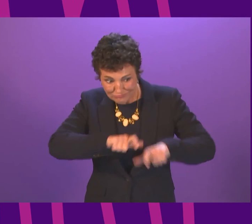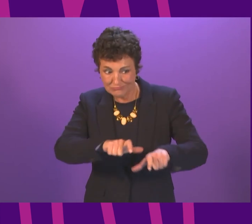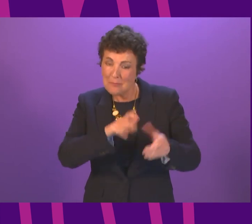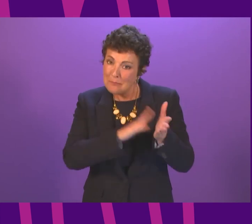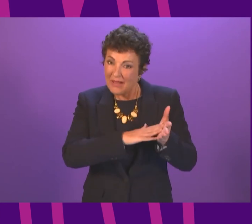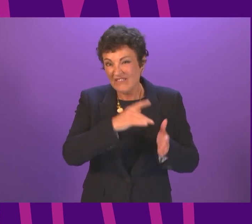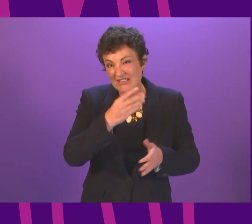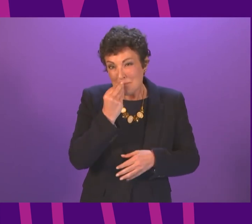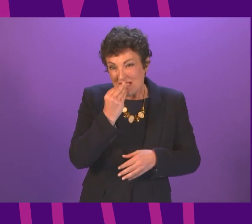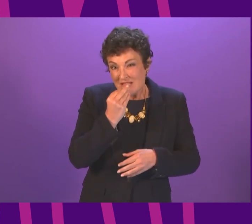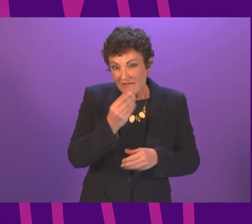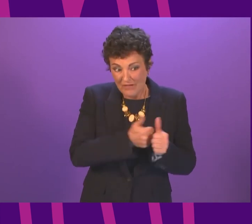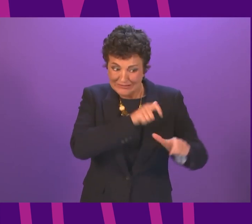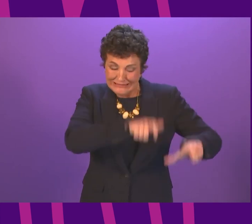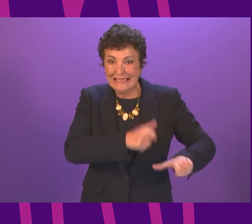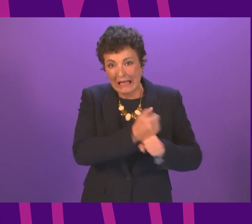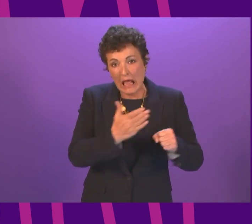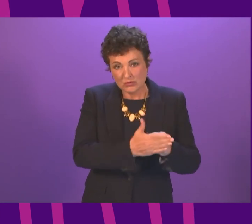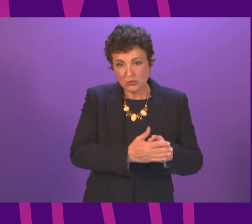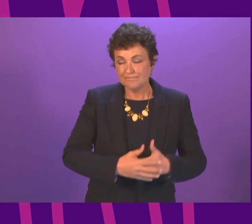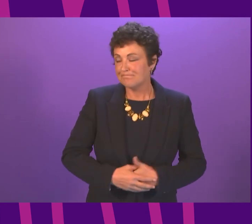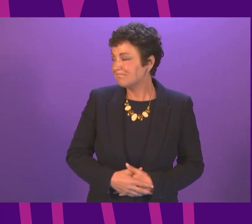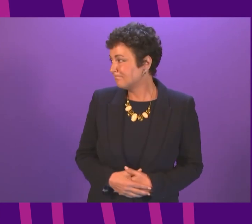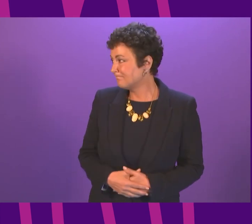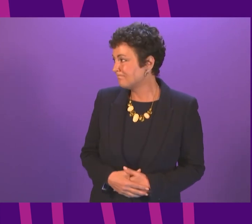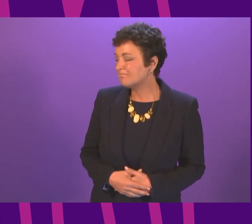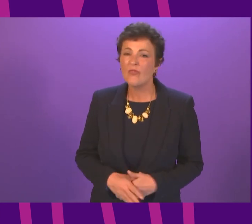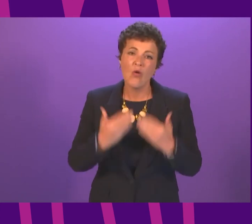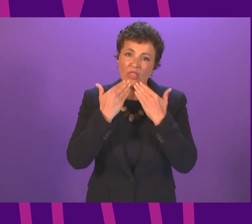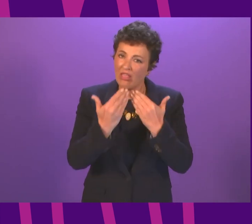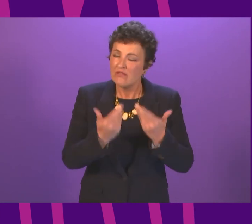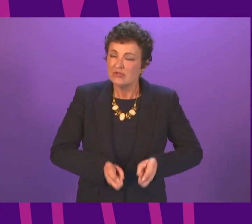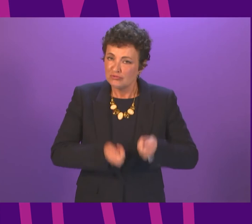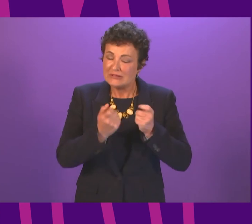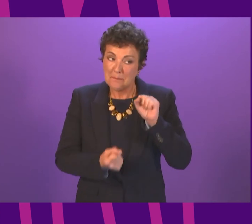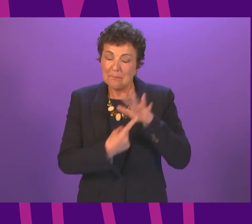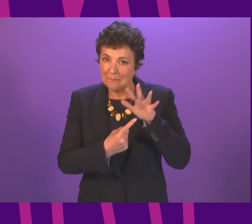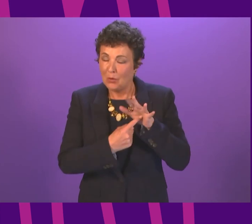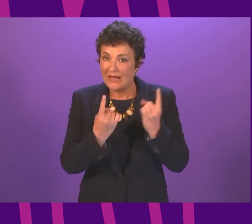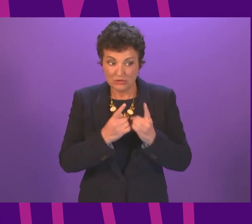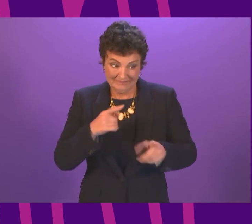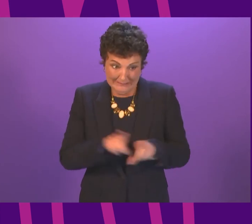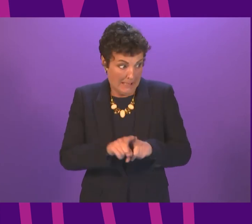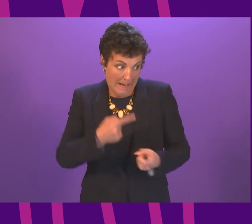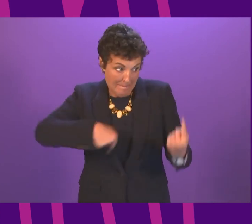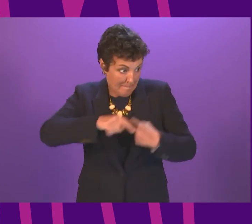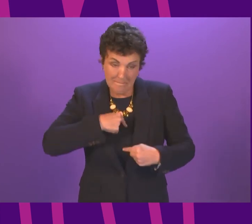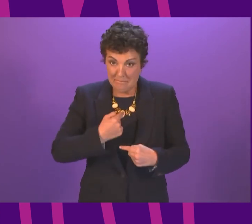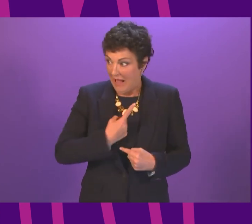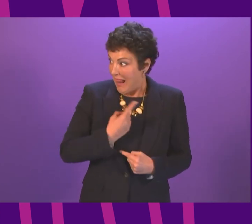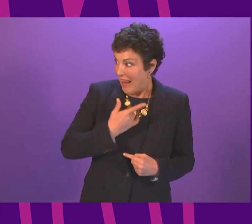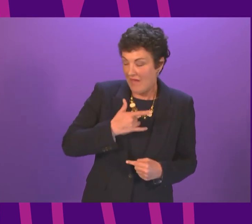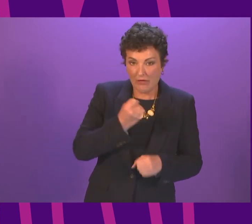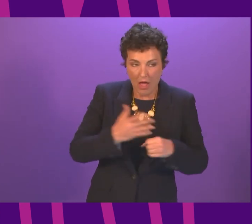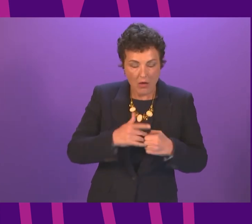The First Minister. Well, can I thank John Mason for raising an extremely important issue. I, like many others in Glasgow and beyond,